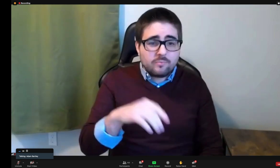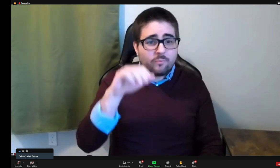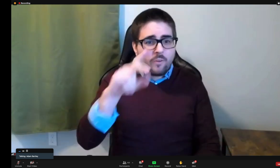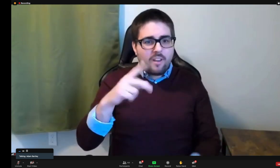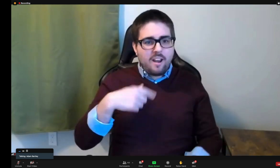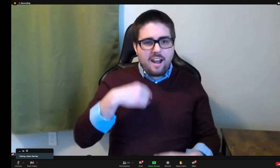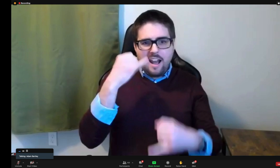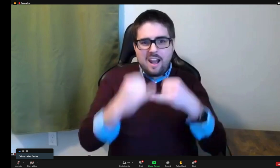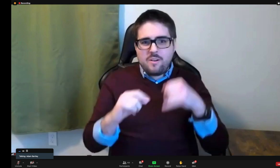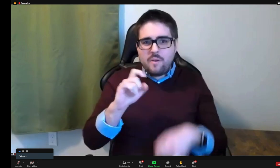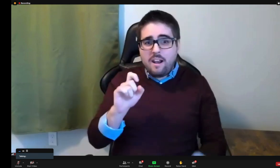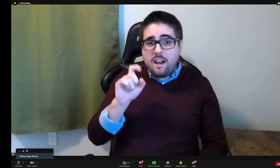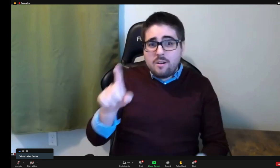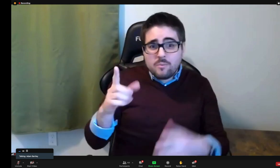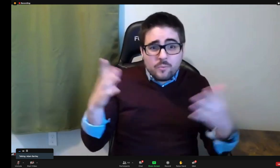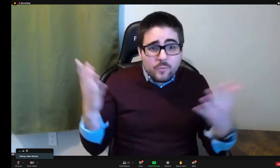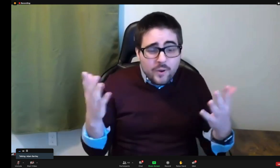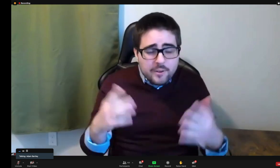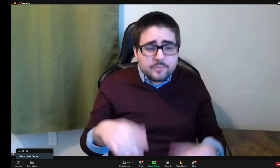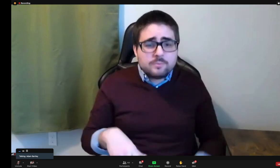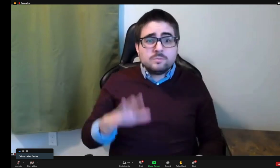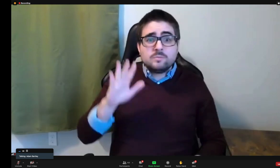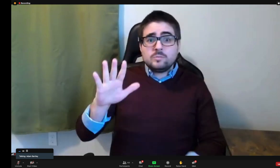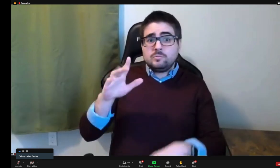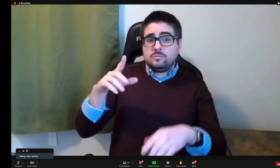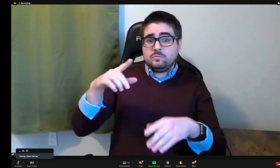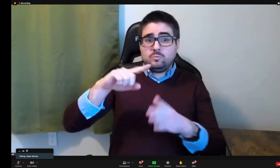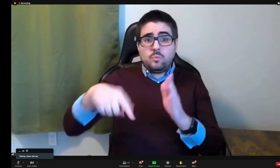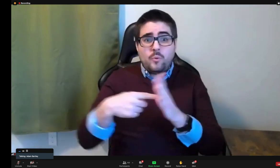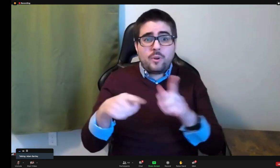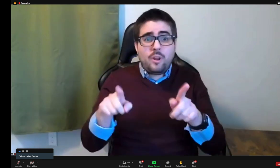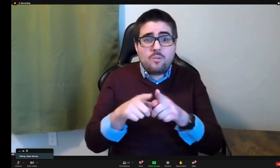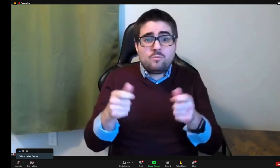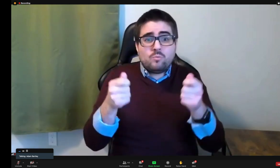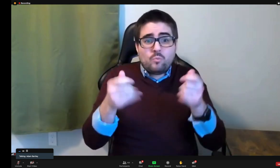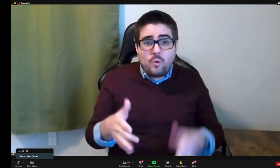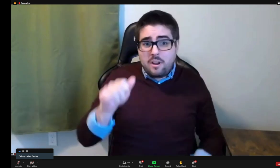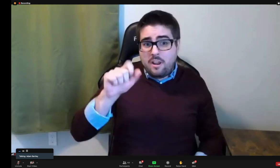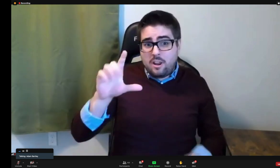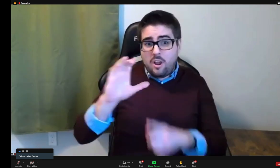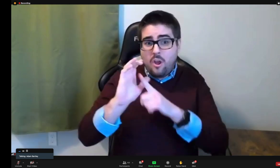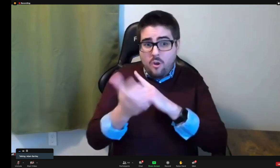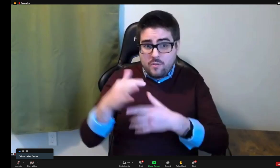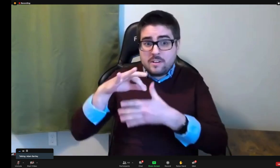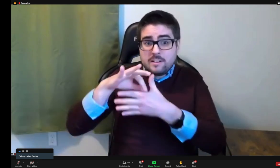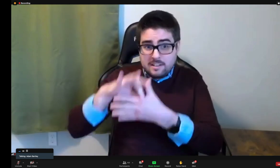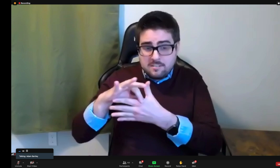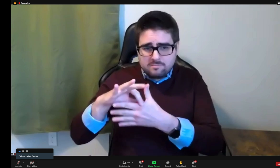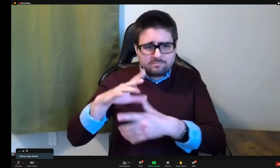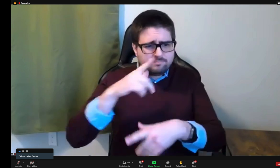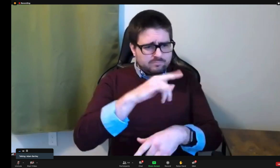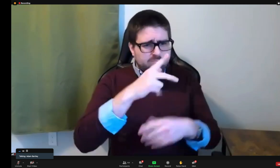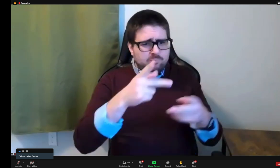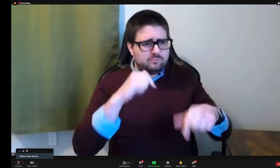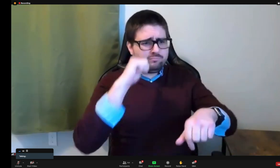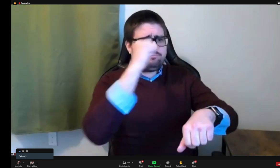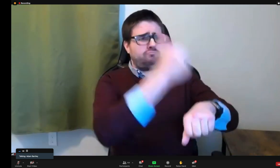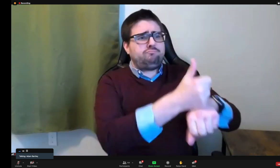shift right there on the spot and go in new directions with it. So, another question. Your role as director